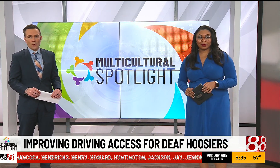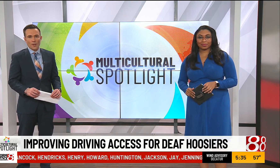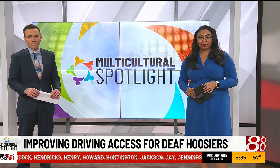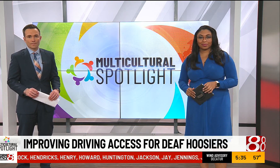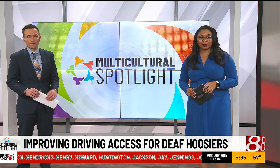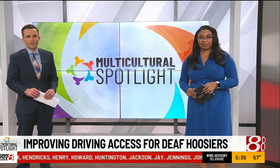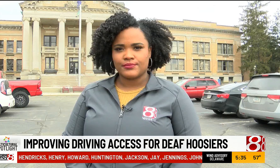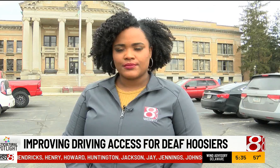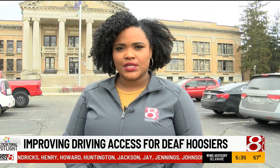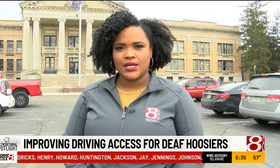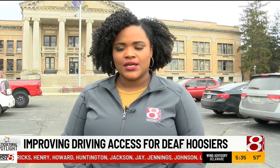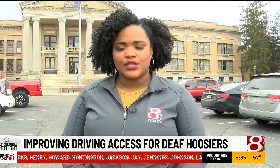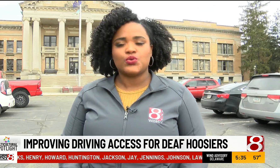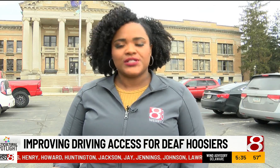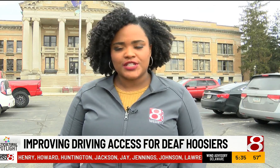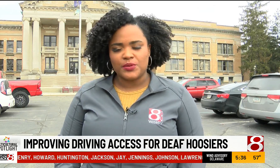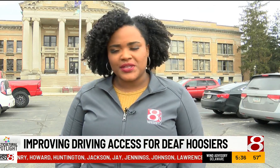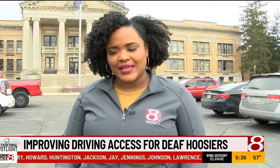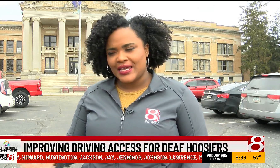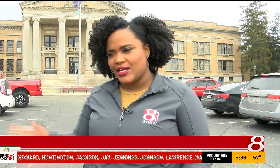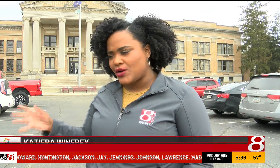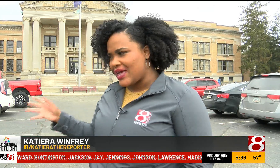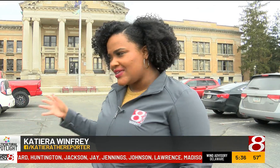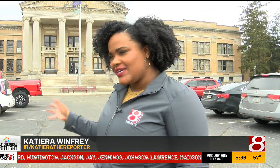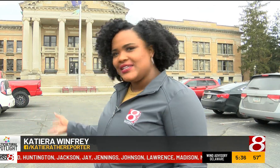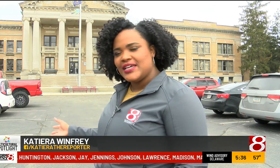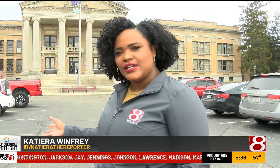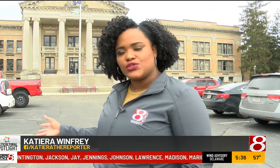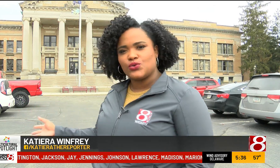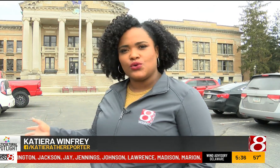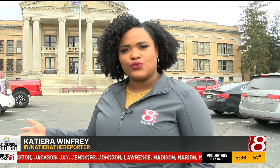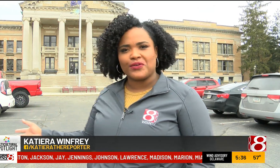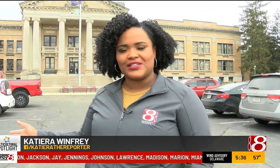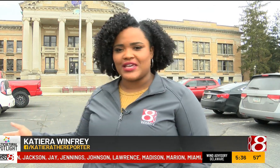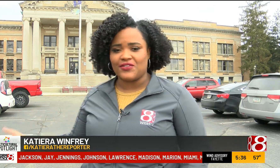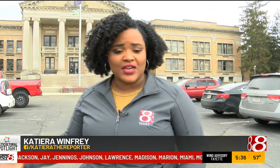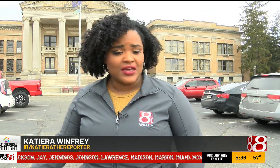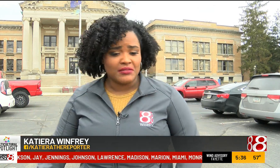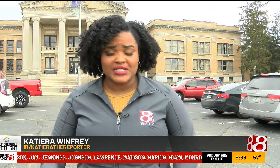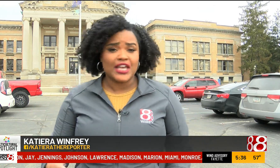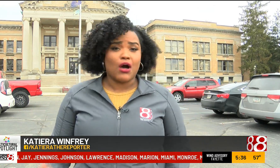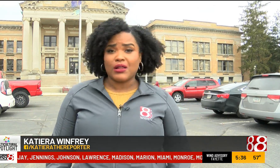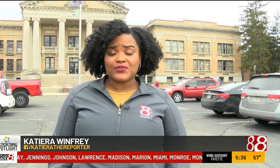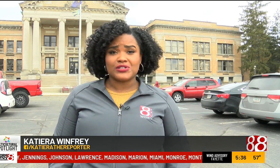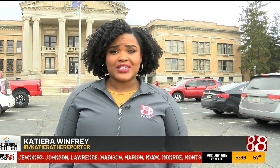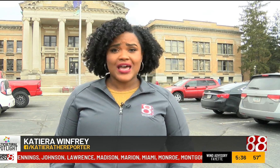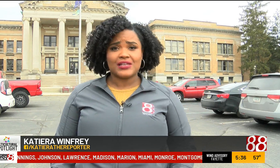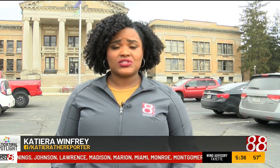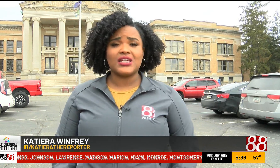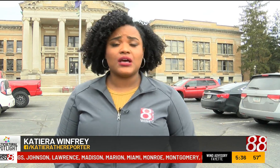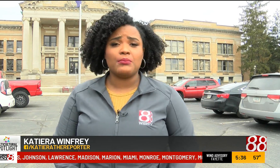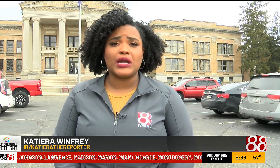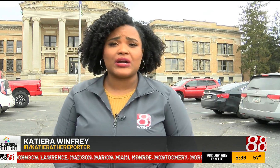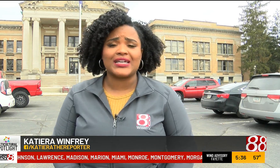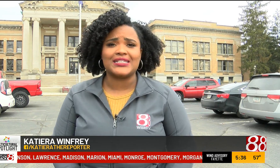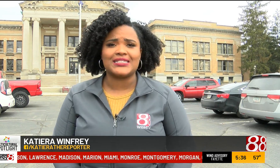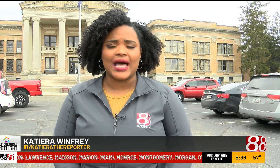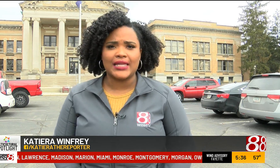story. The twins told me that here at the Indiana School for the Deaf, they take all of their tests in American Sign